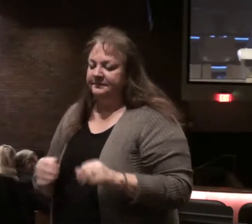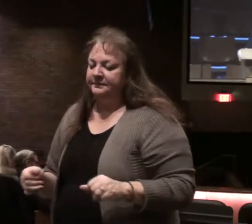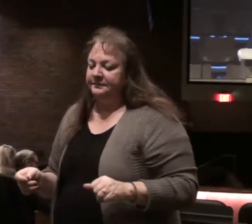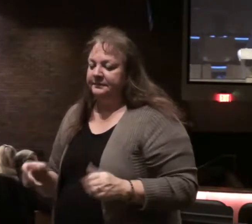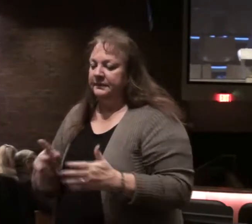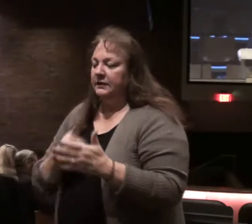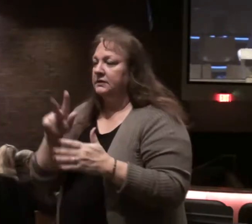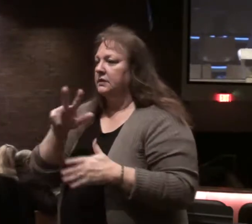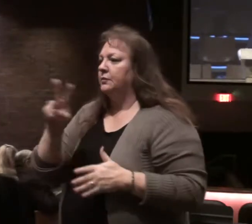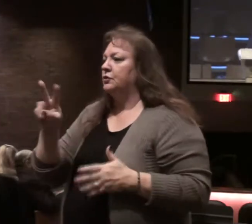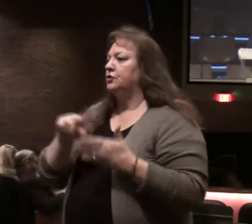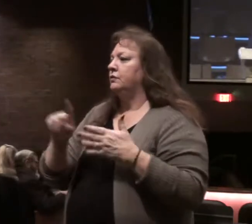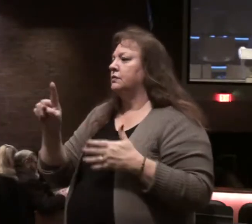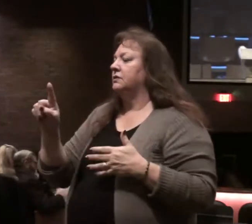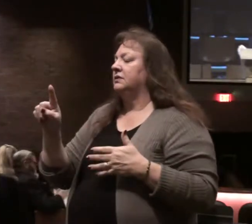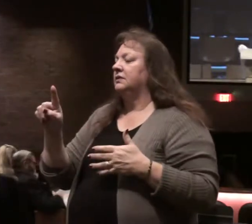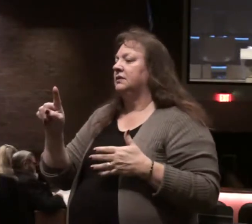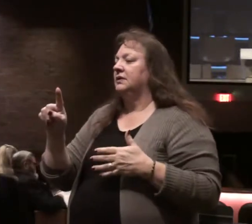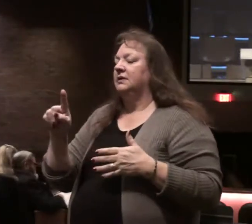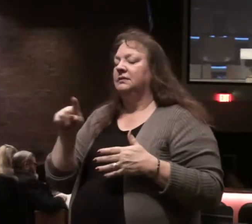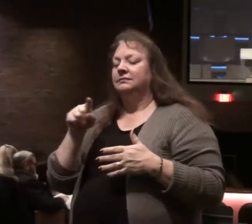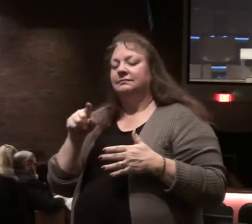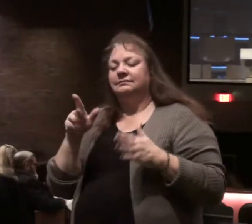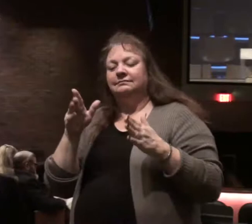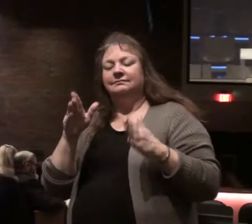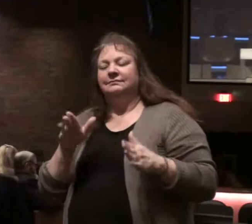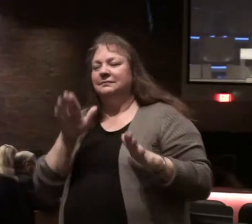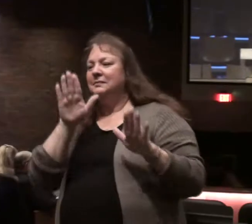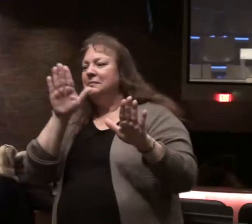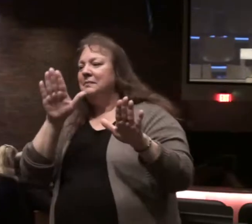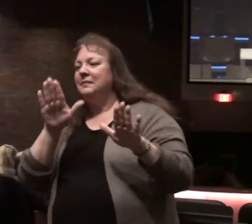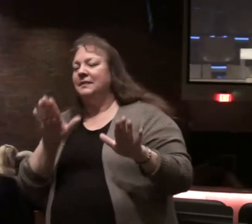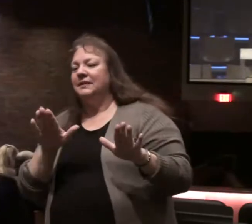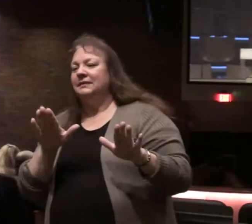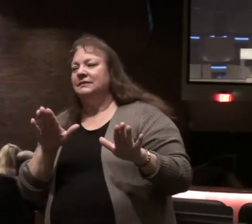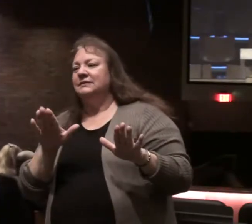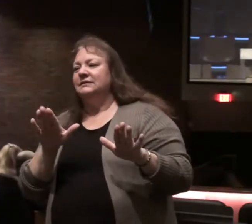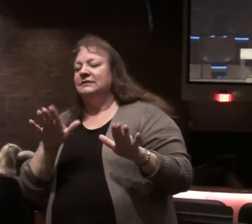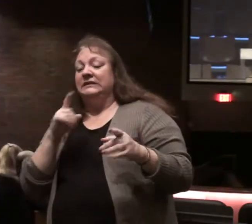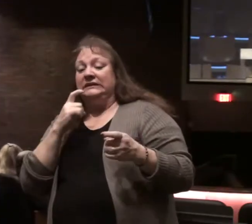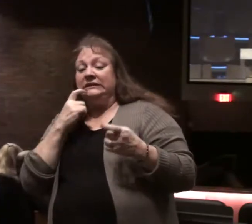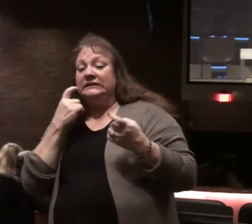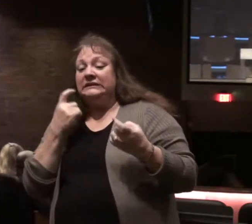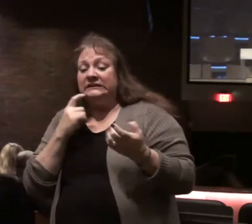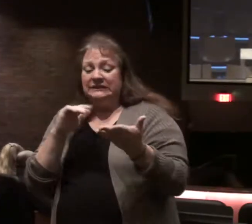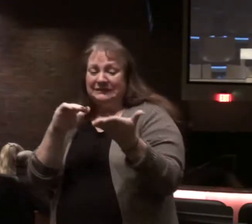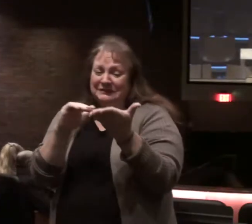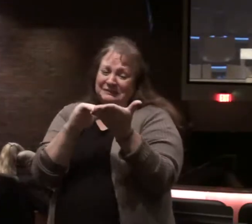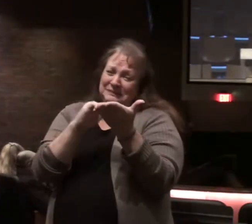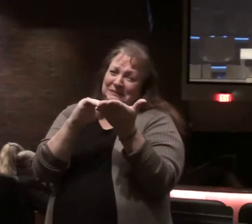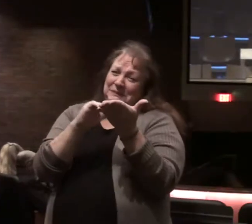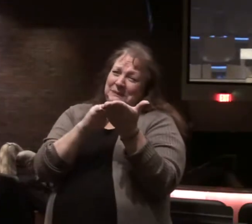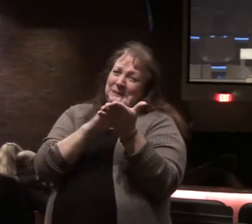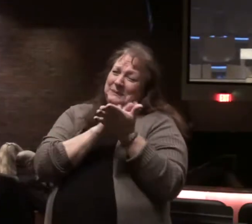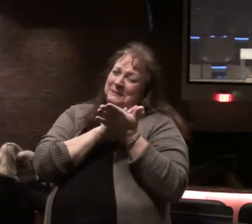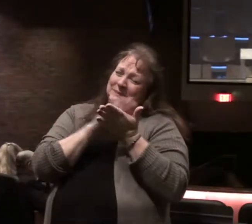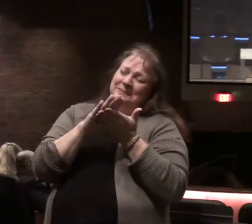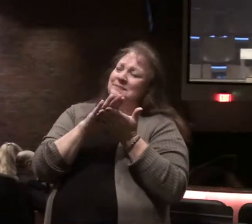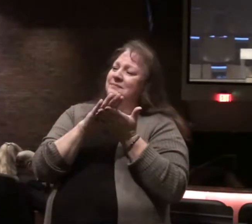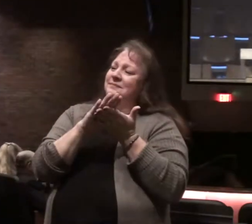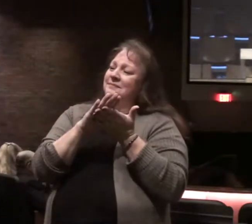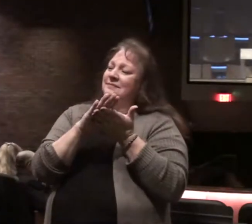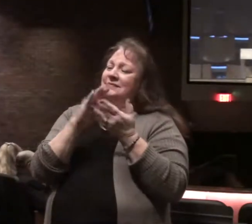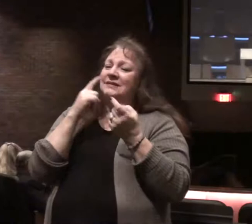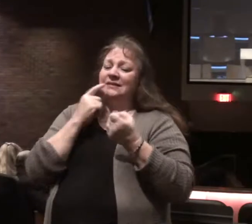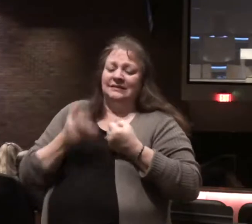psalm 32 verse 1 and 2 how blessed is he whose transgression is forgiven whose